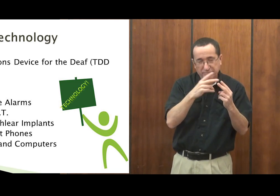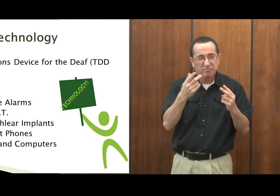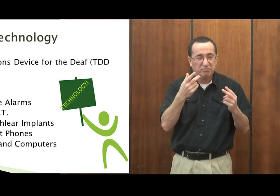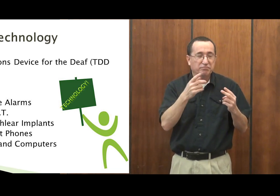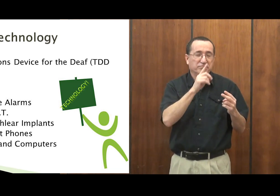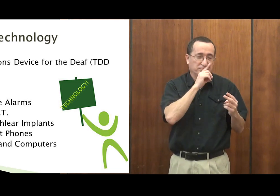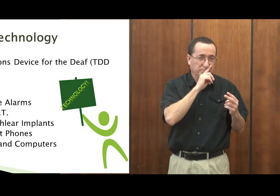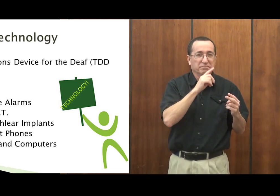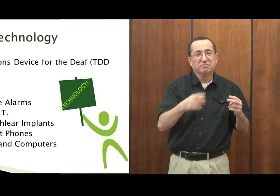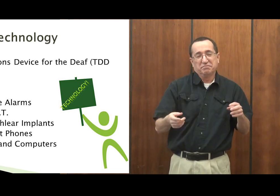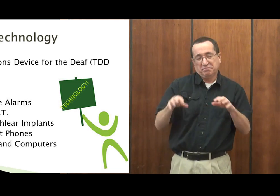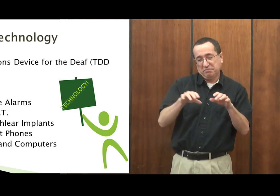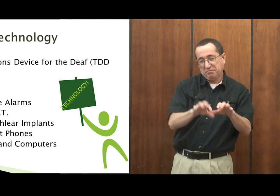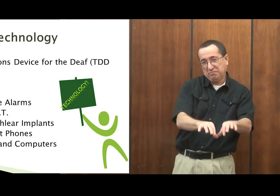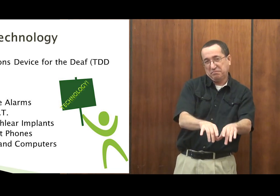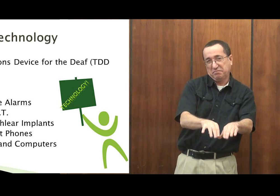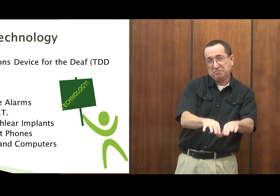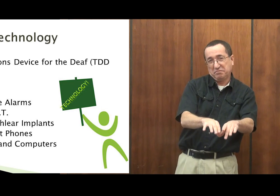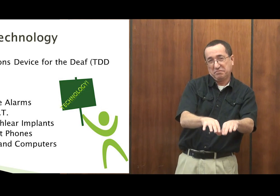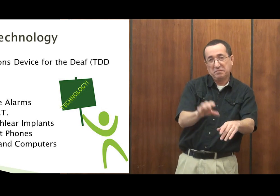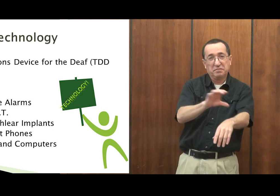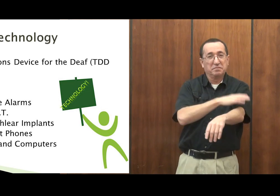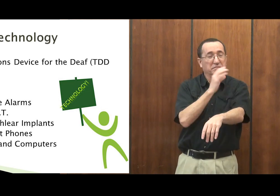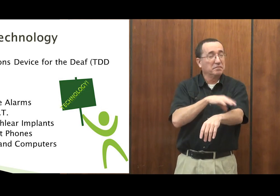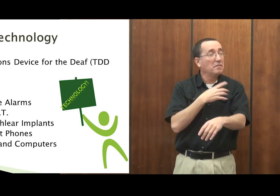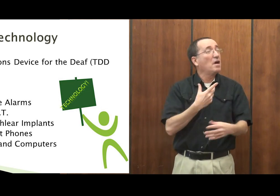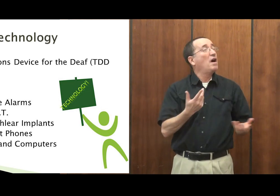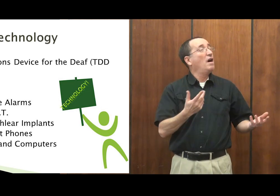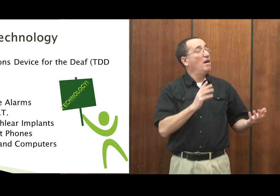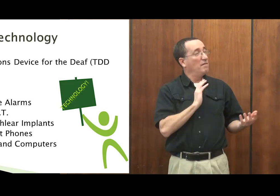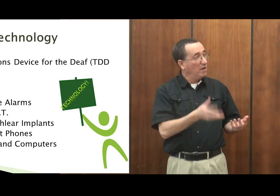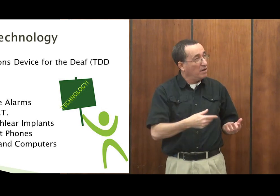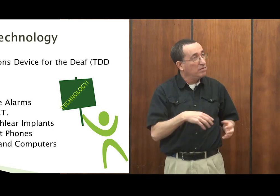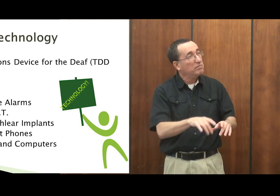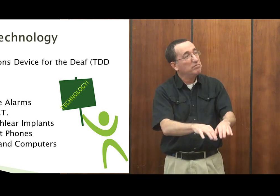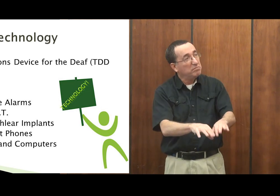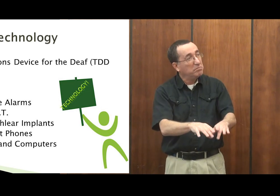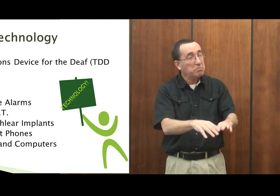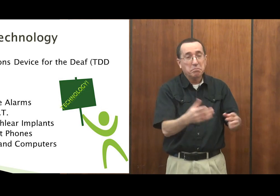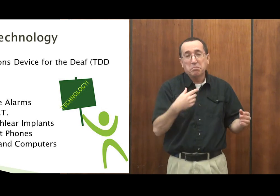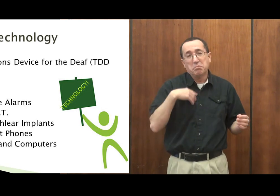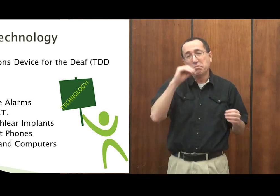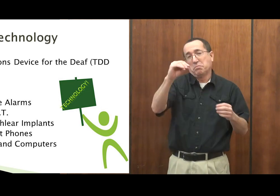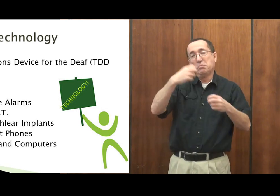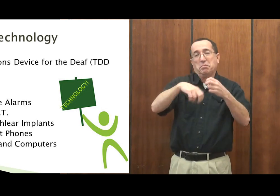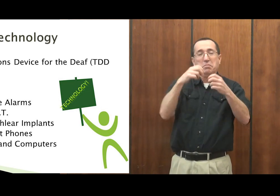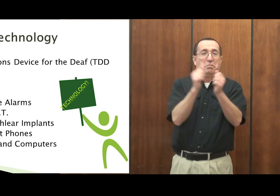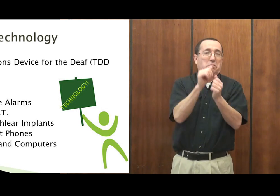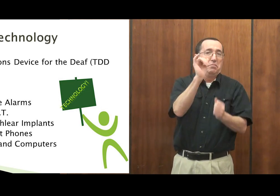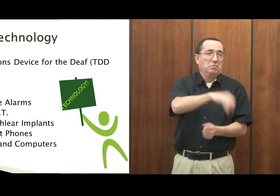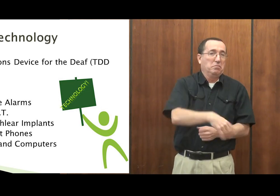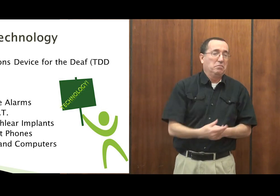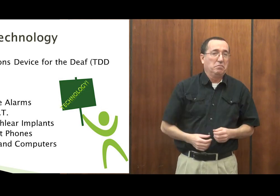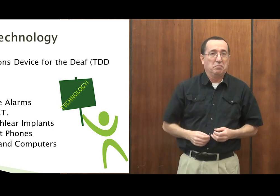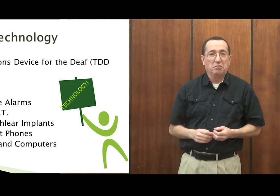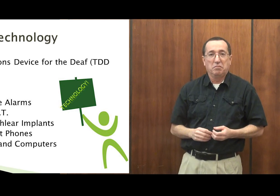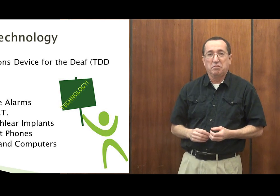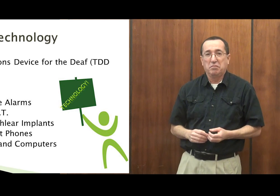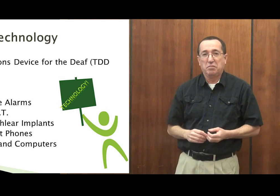They wouldn't provide an interpreter or couldn't get an interpreter. We did the interview just with a laptop. It was no problem with me. I had no problem